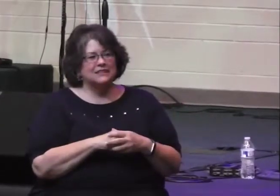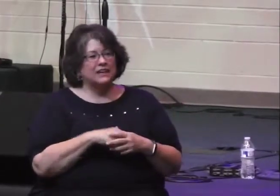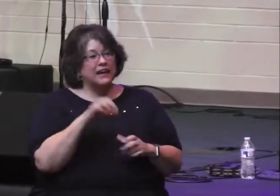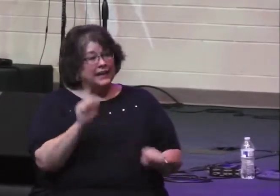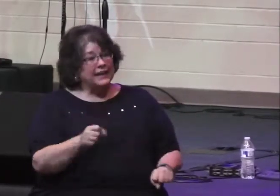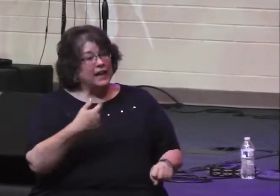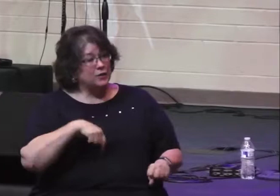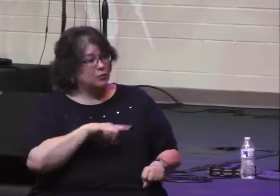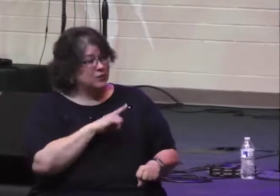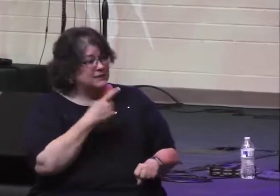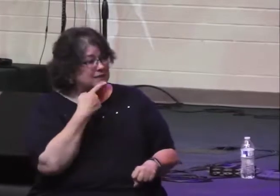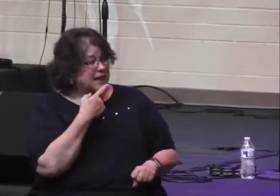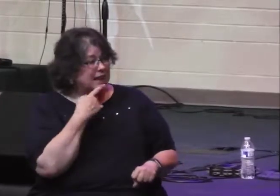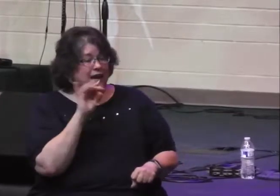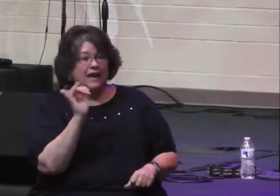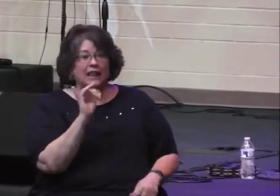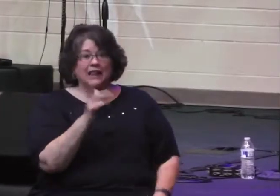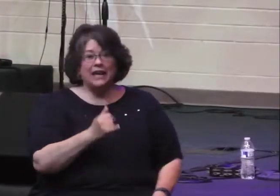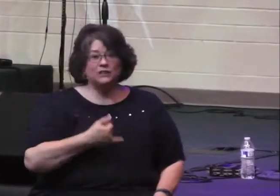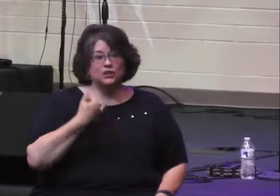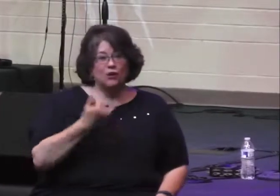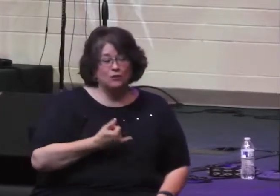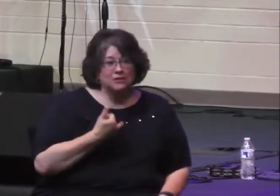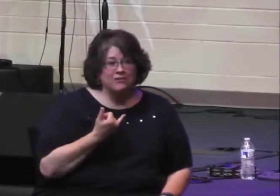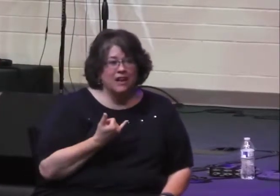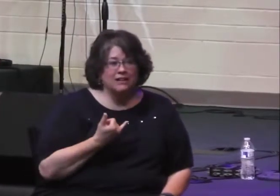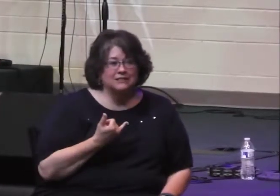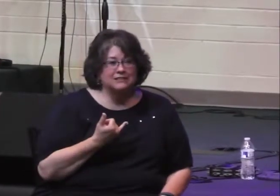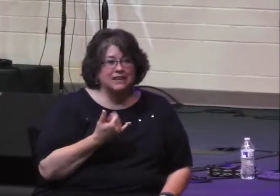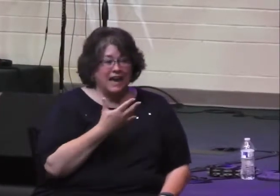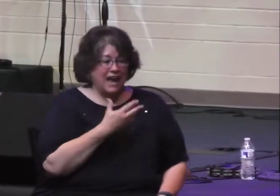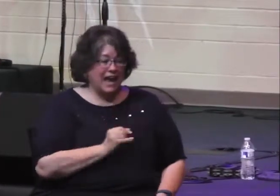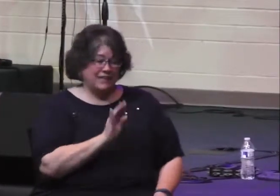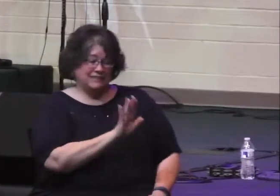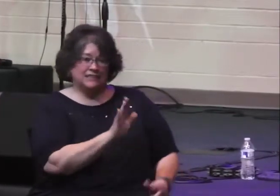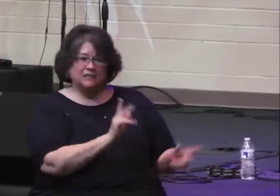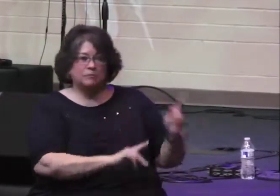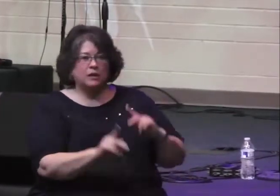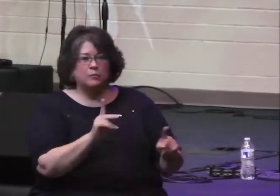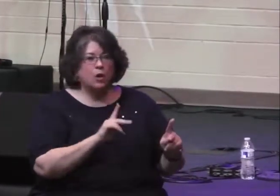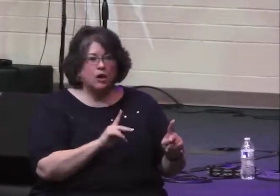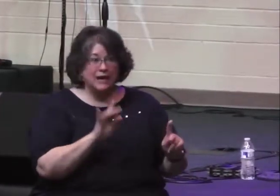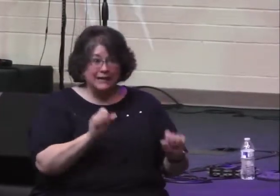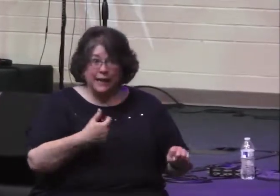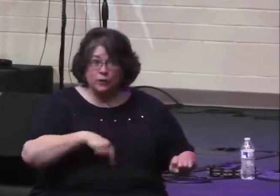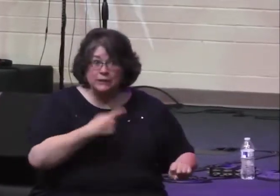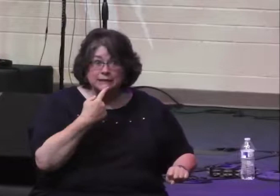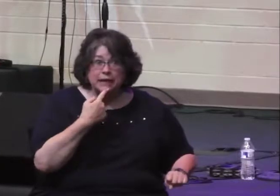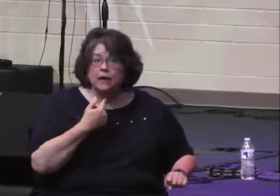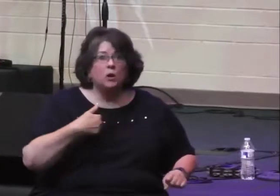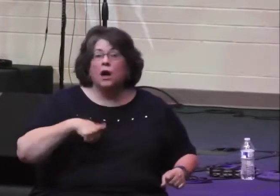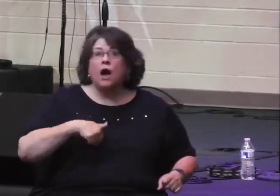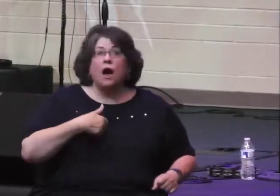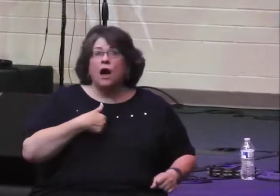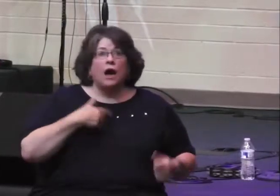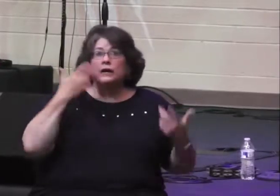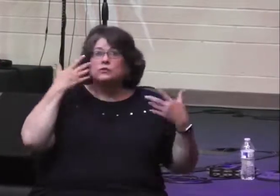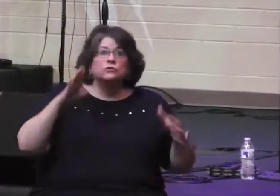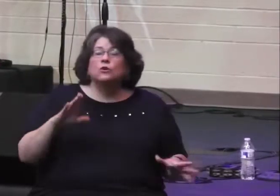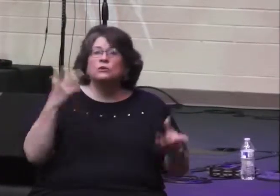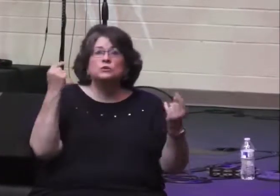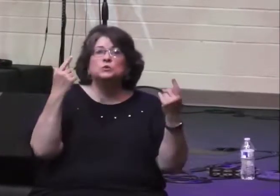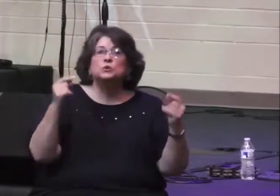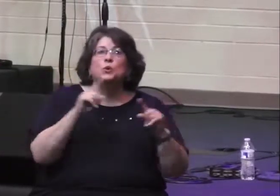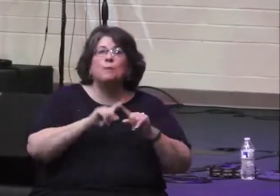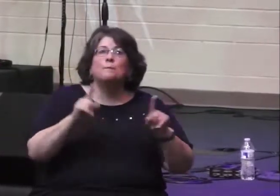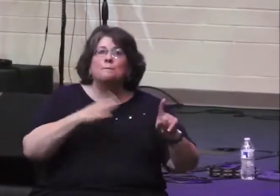deliverance. Can we say like Jehoshaphat and the people did in that day, we don't know what